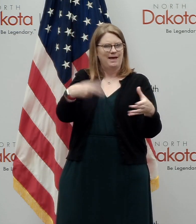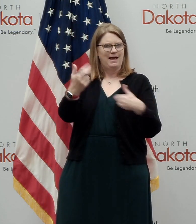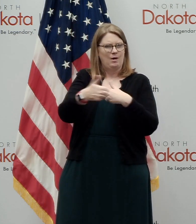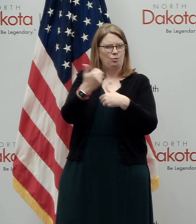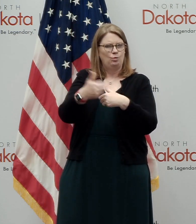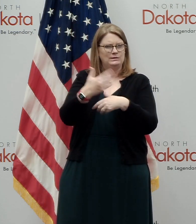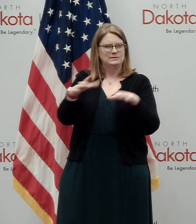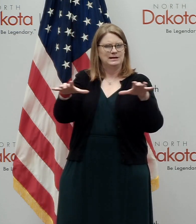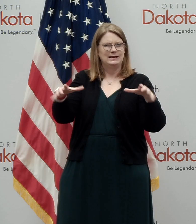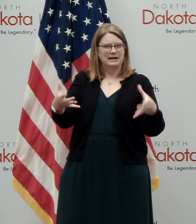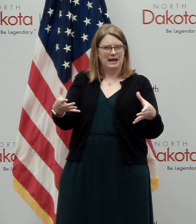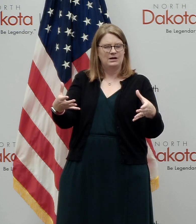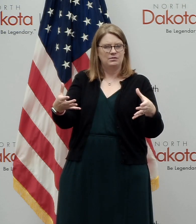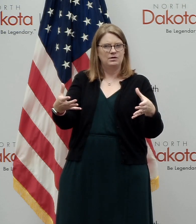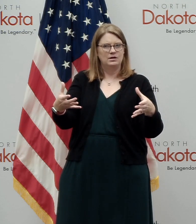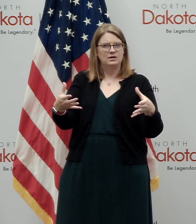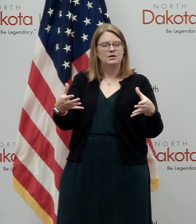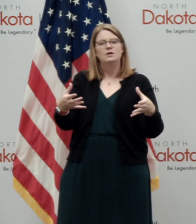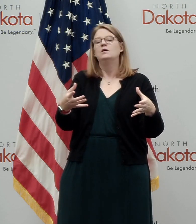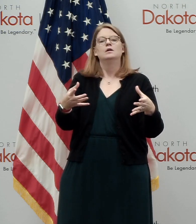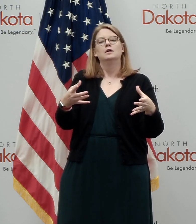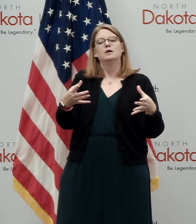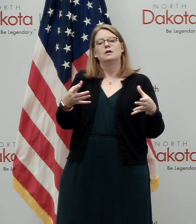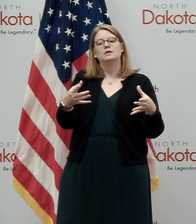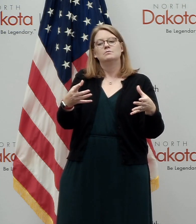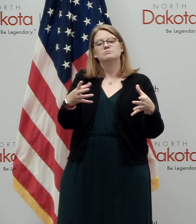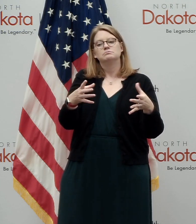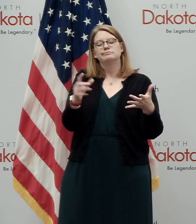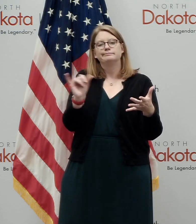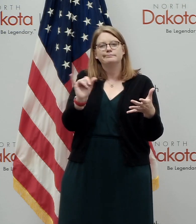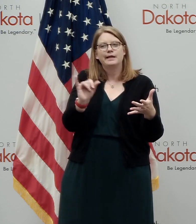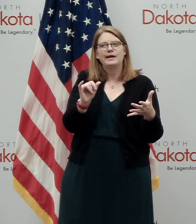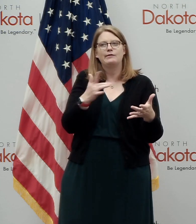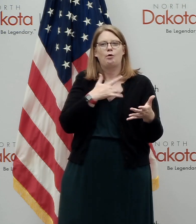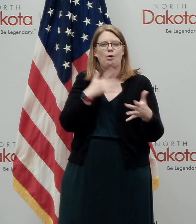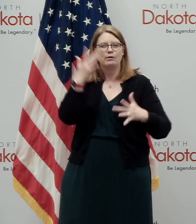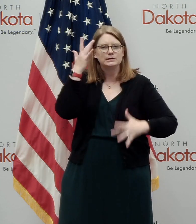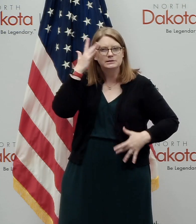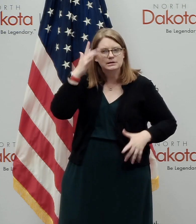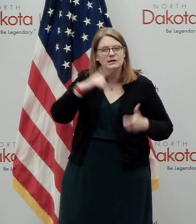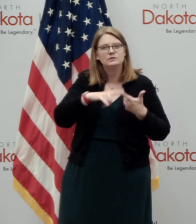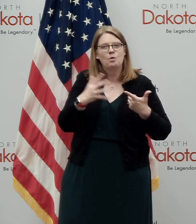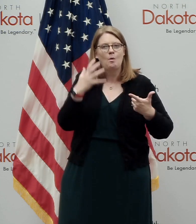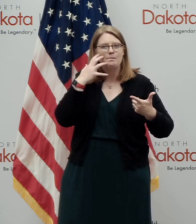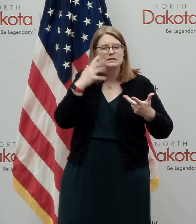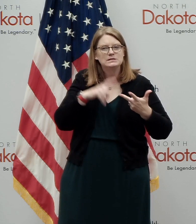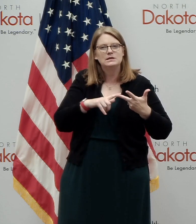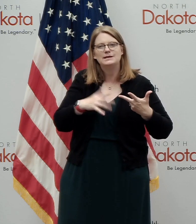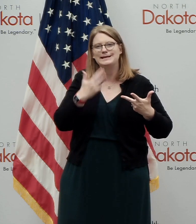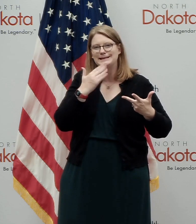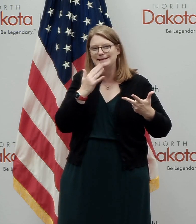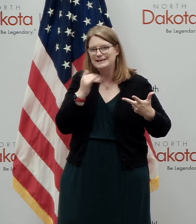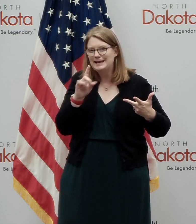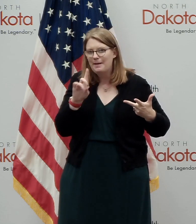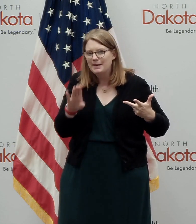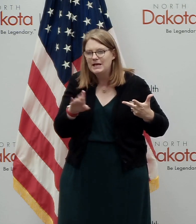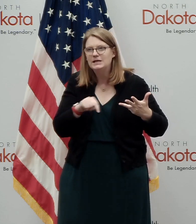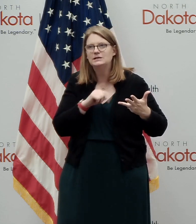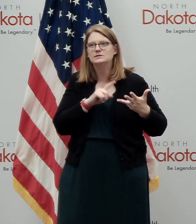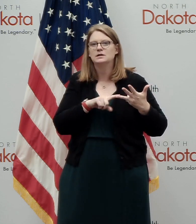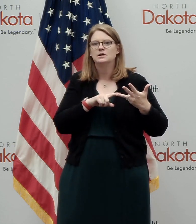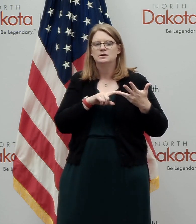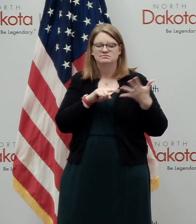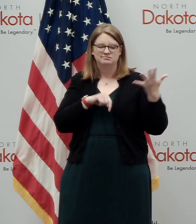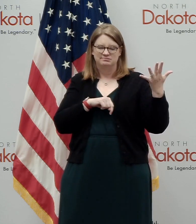comorbidities with COVID, like heart disease, obesity, or diabetes, or